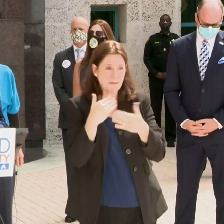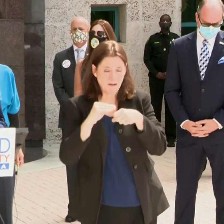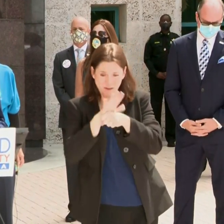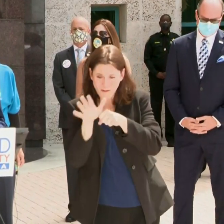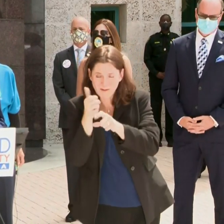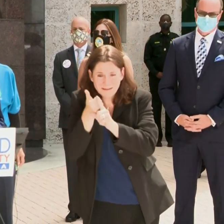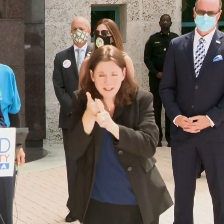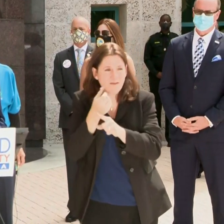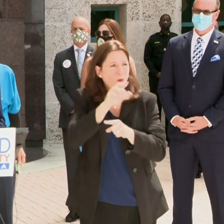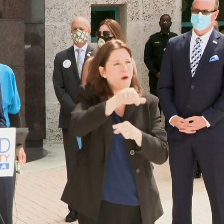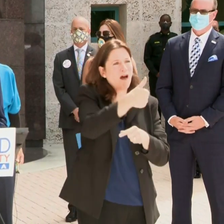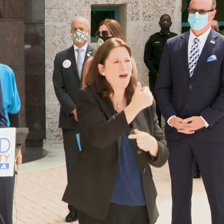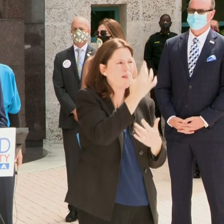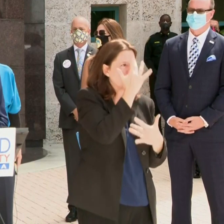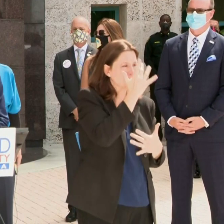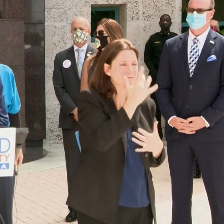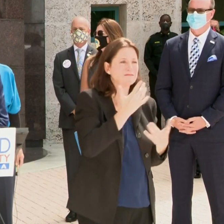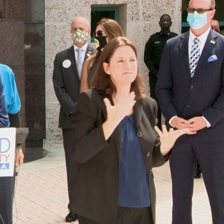other issues.